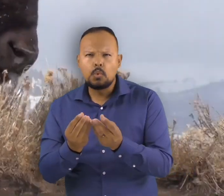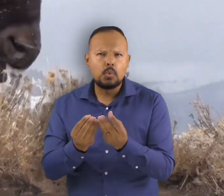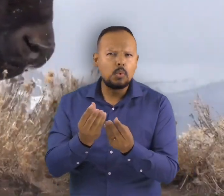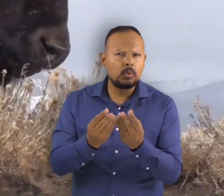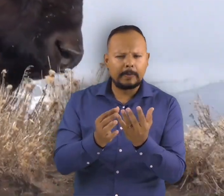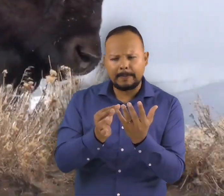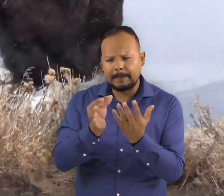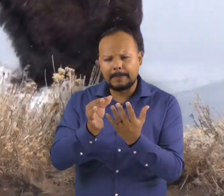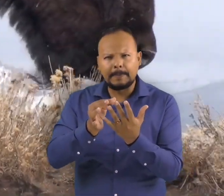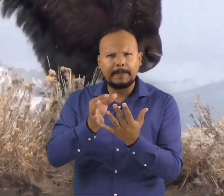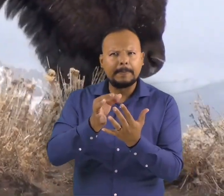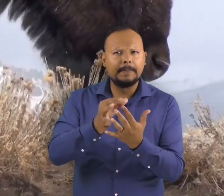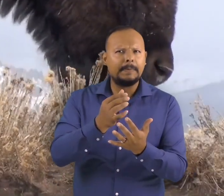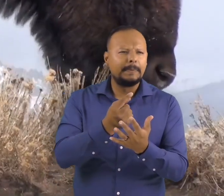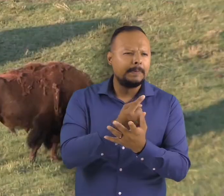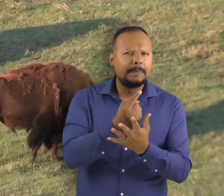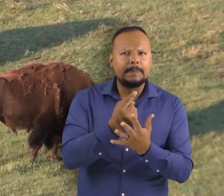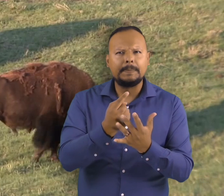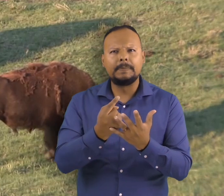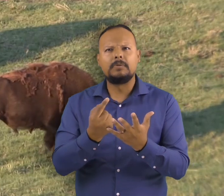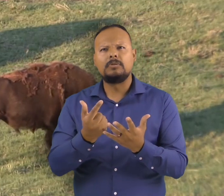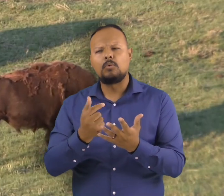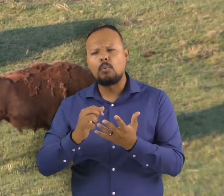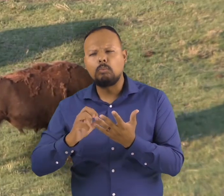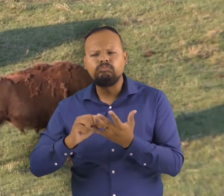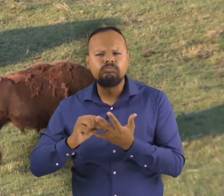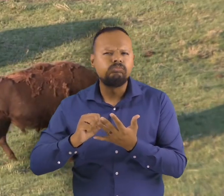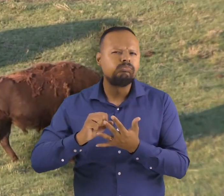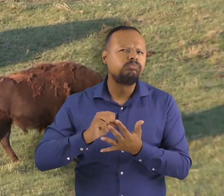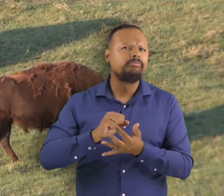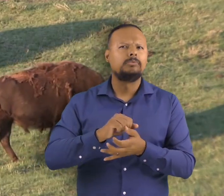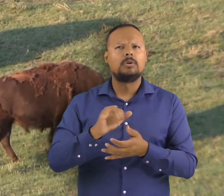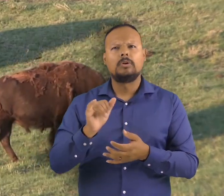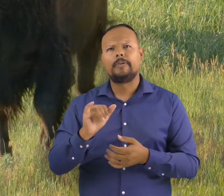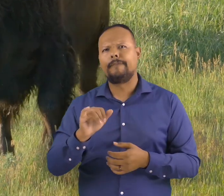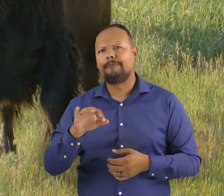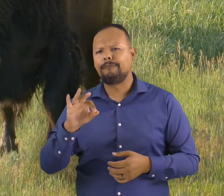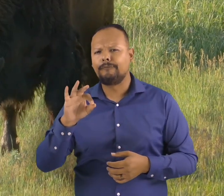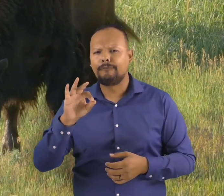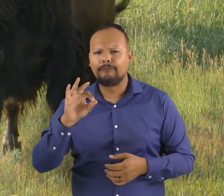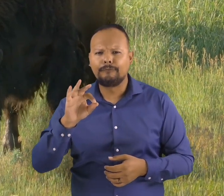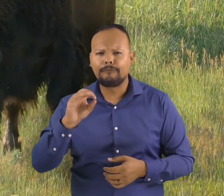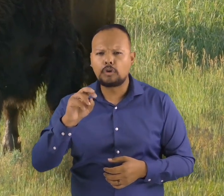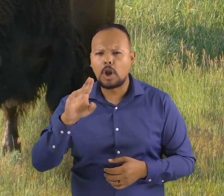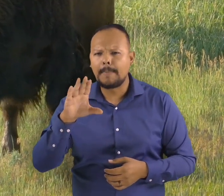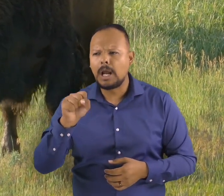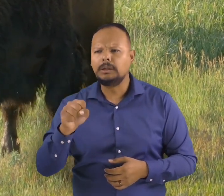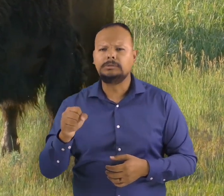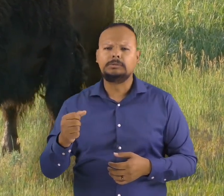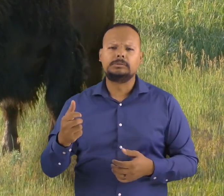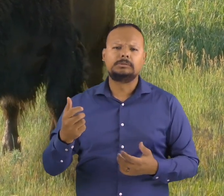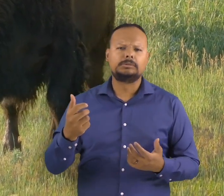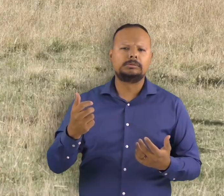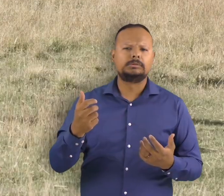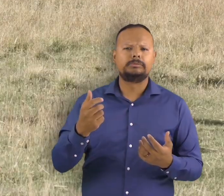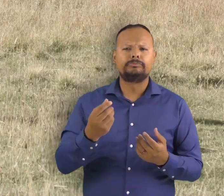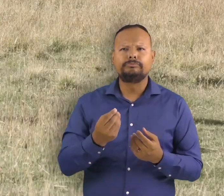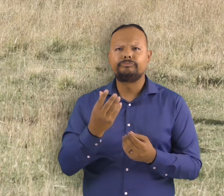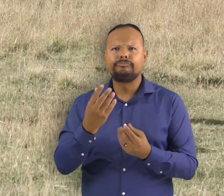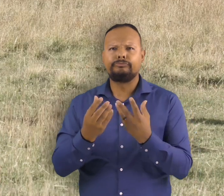elongated leaves they also eat forbs which are plants with broad leaves most people